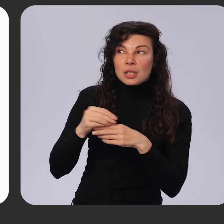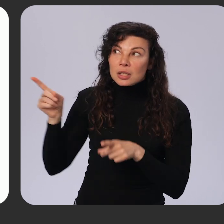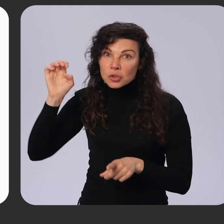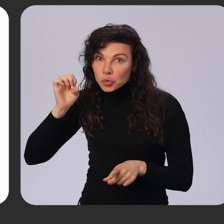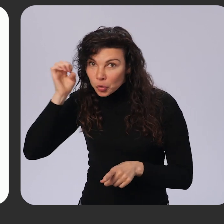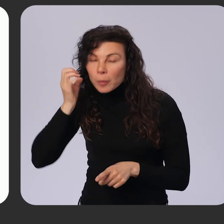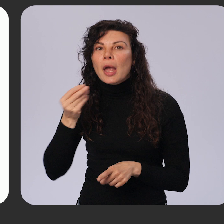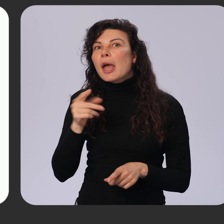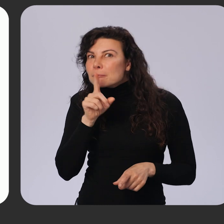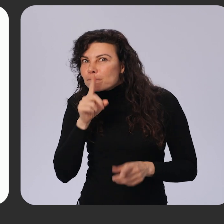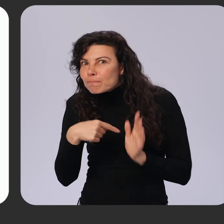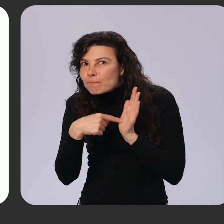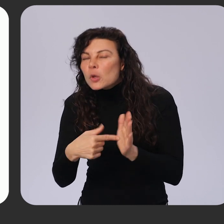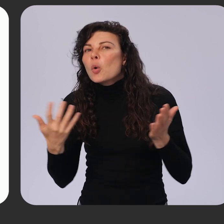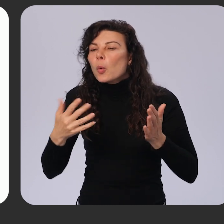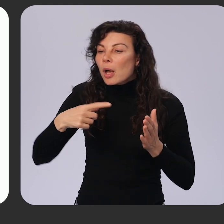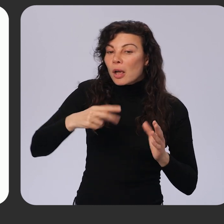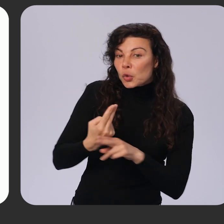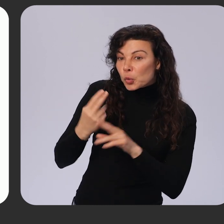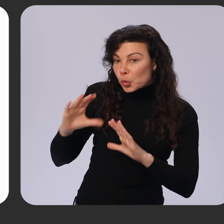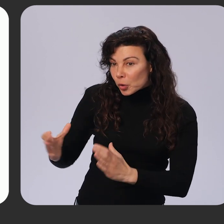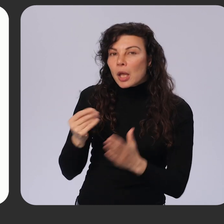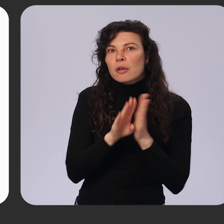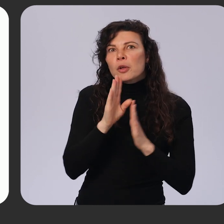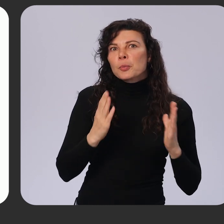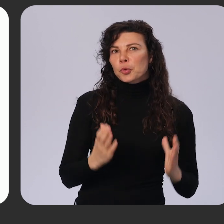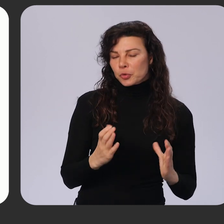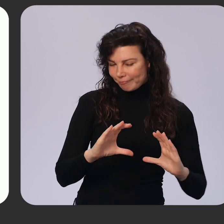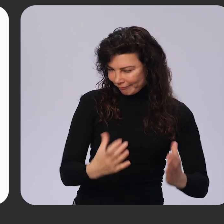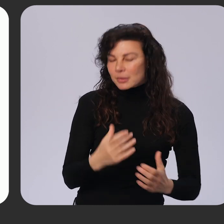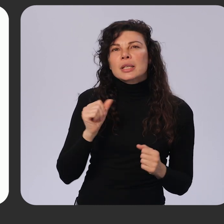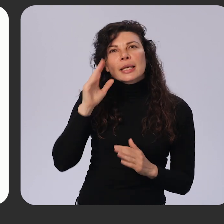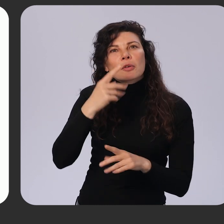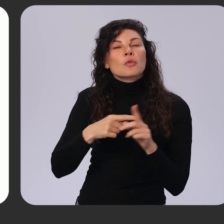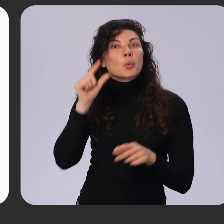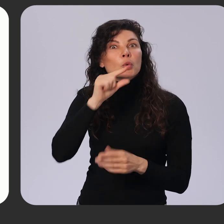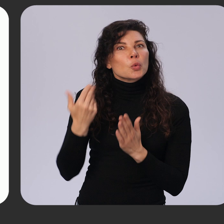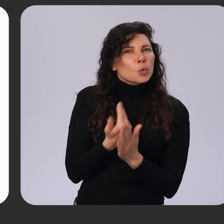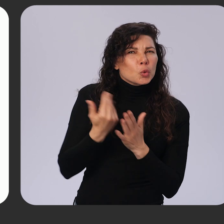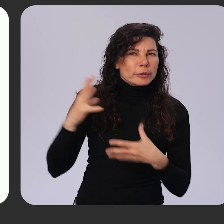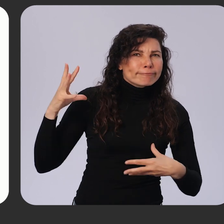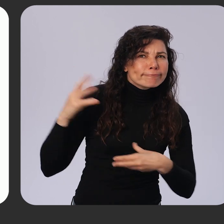into what users and developers can expect from Google's new comprehensive digital wallet.